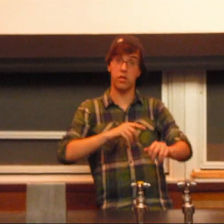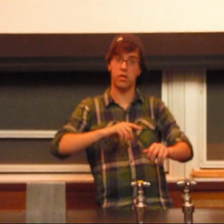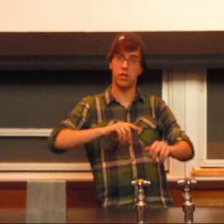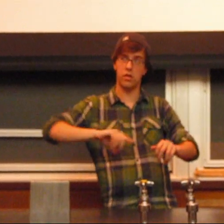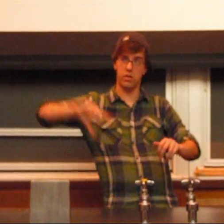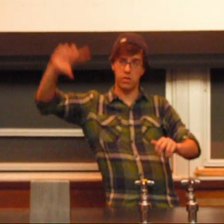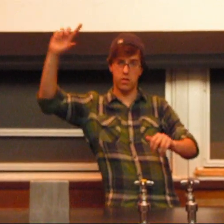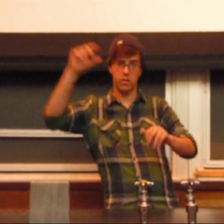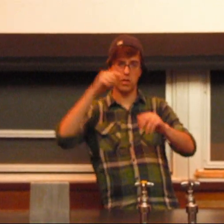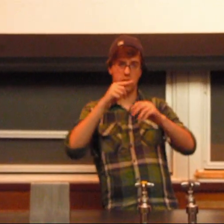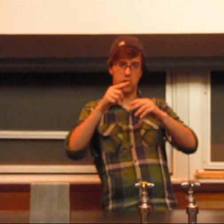Keep it up.